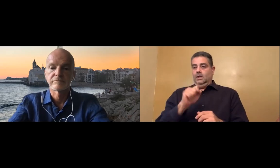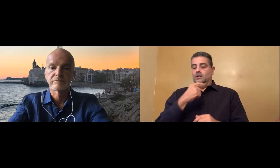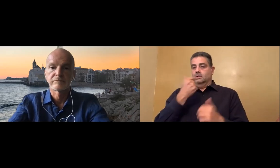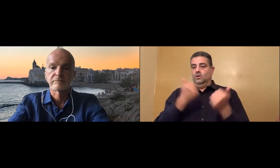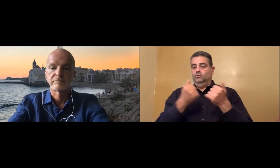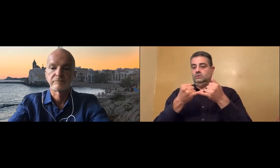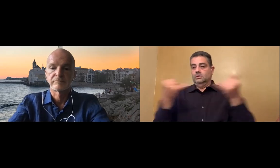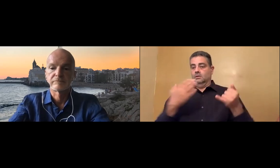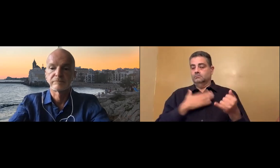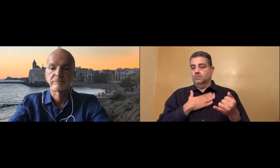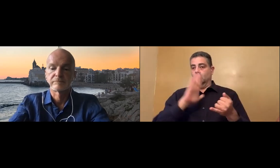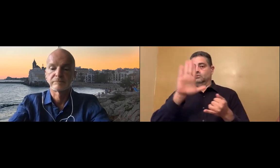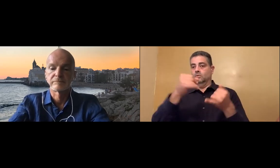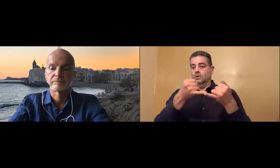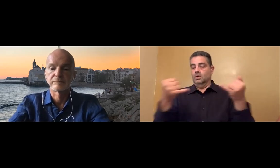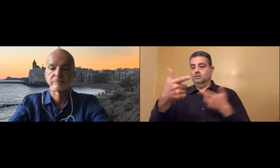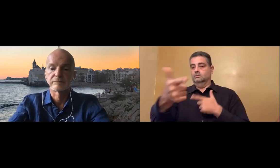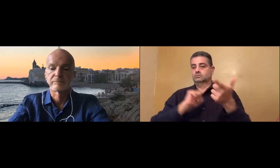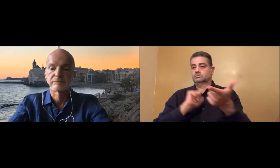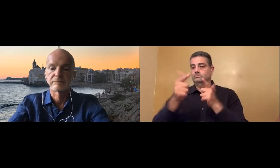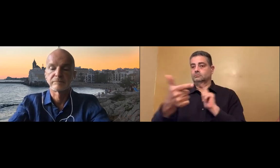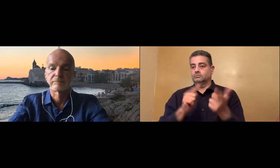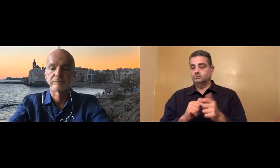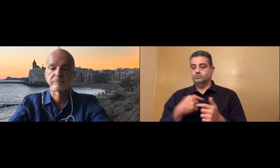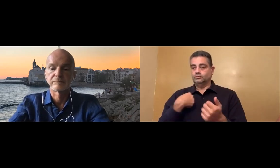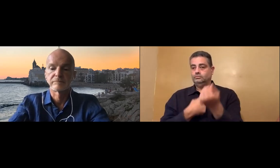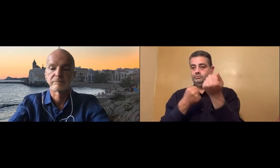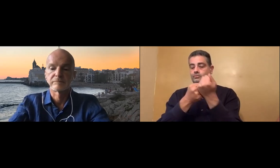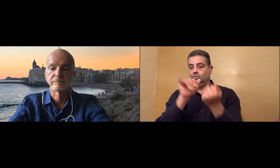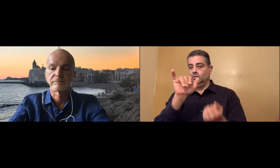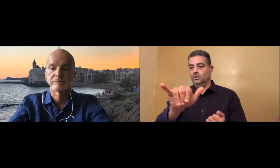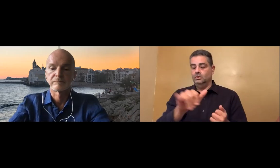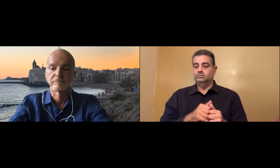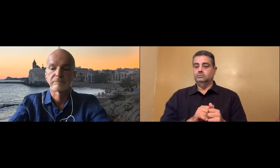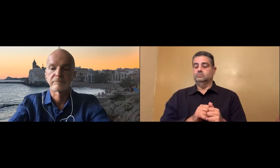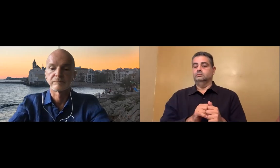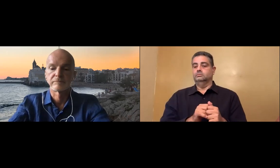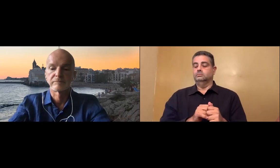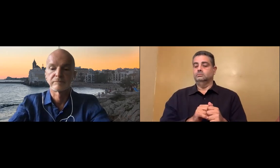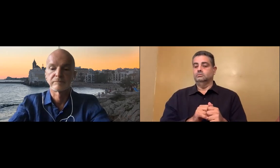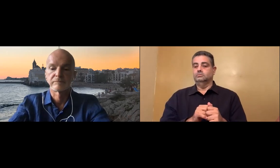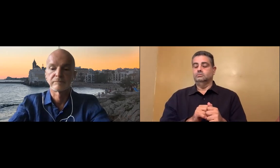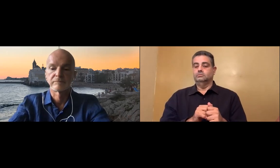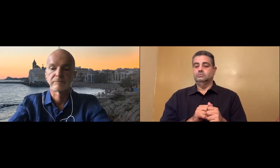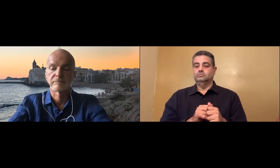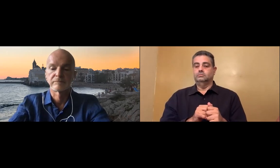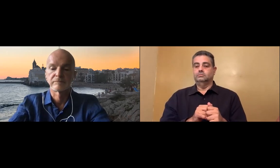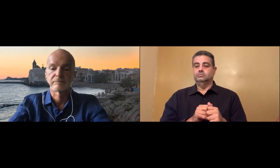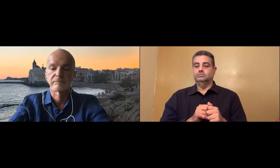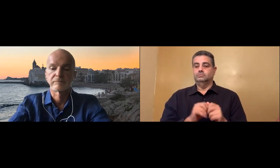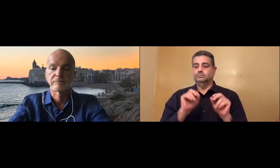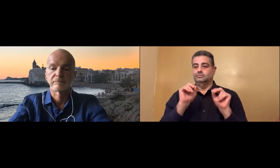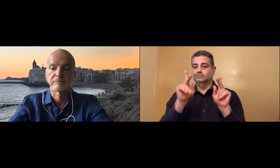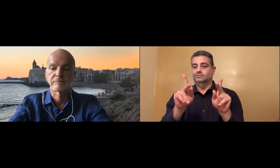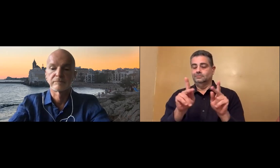So it's easier for me to differentiate which lines are my portions of the conversation and which are yours.